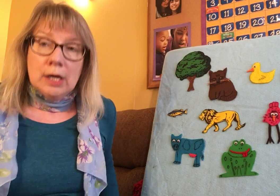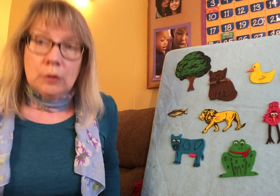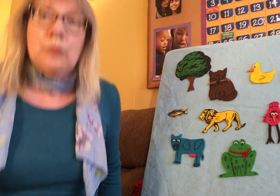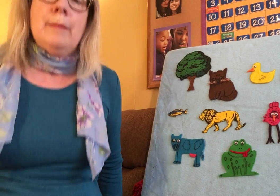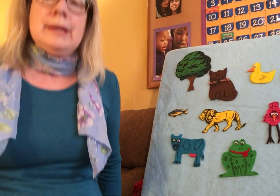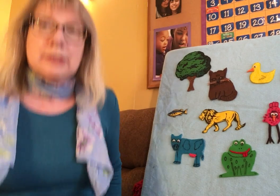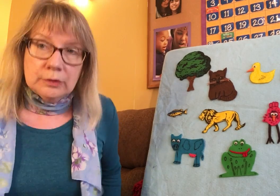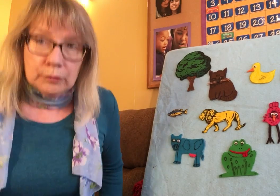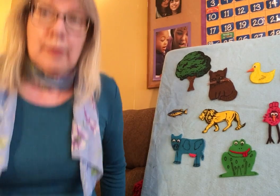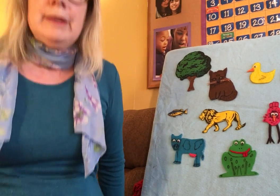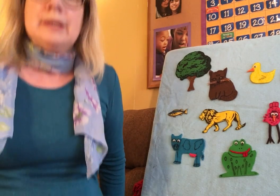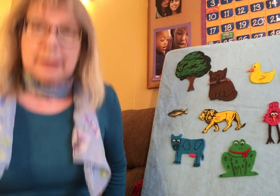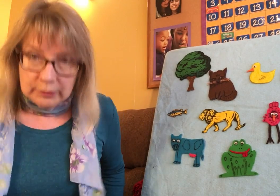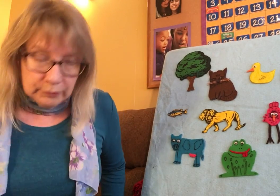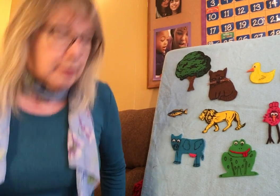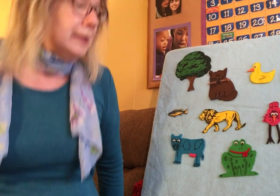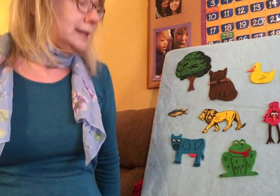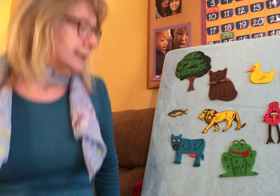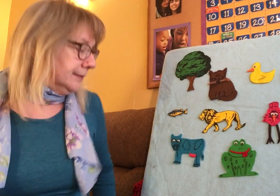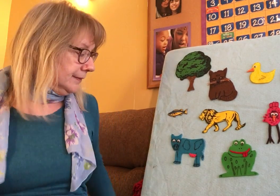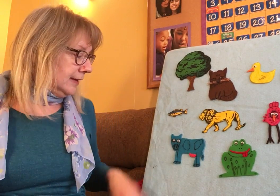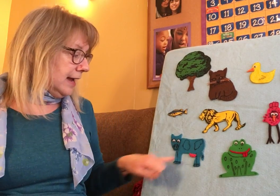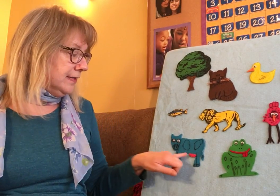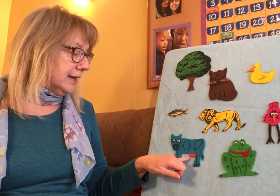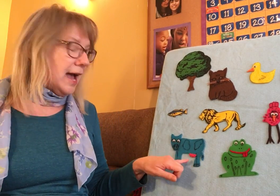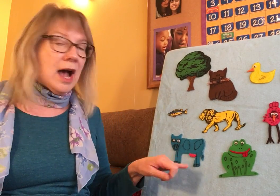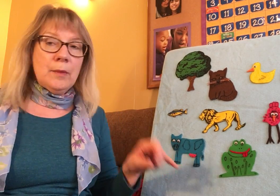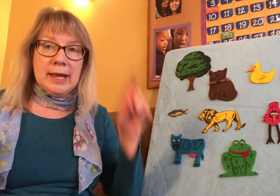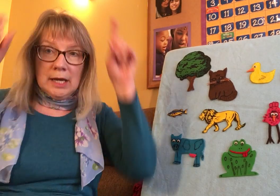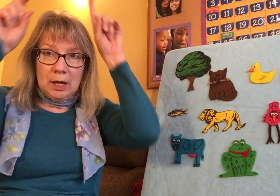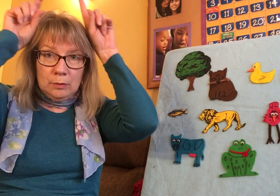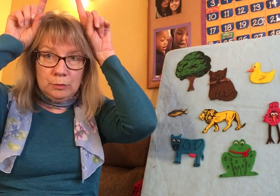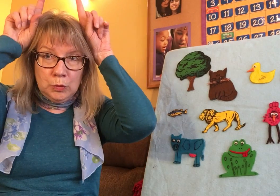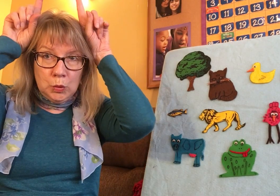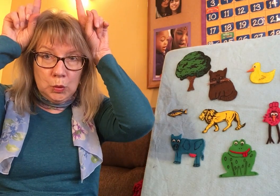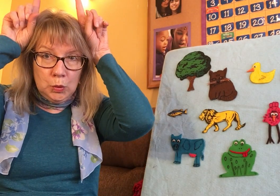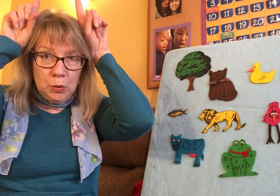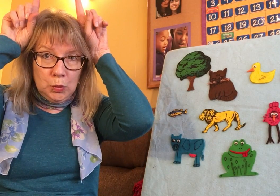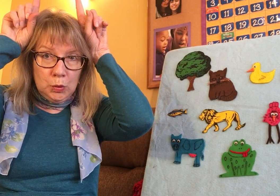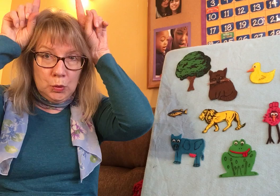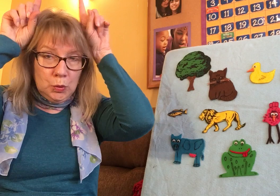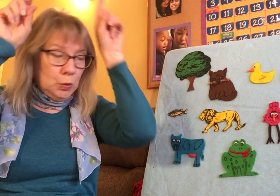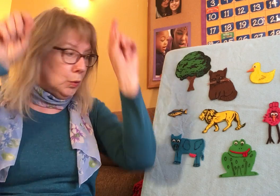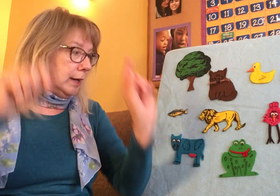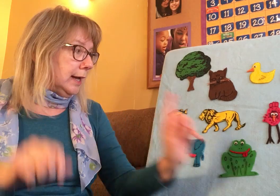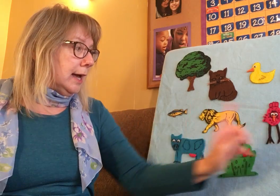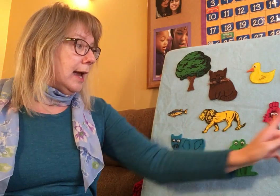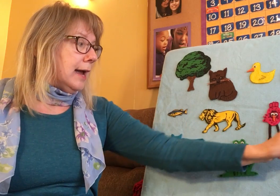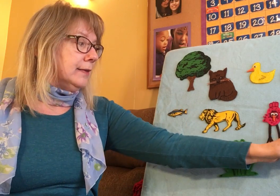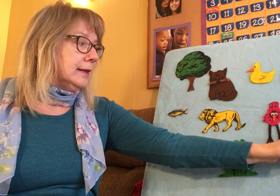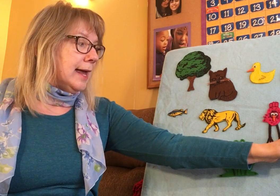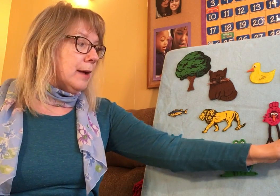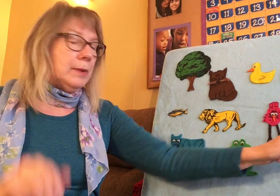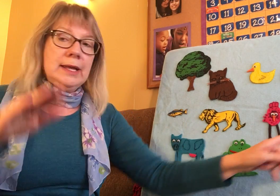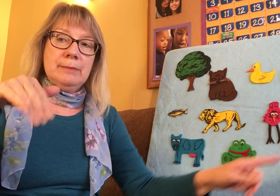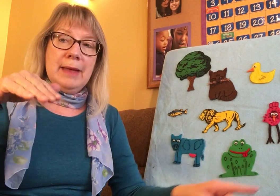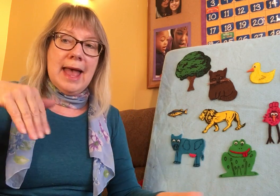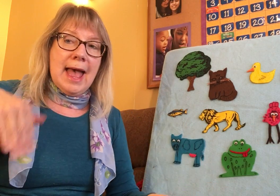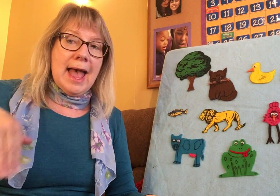ribbit, ribbit, ribbit. And the cow went moo. And the lamb went baa.